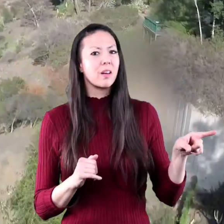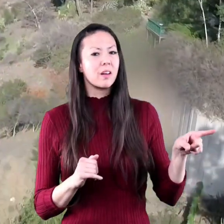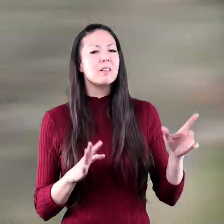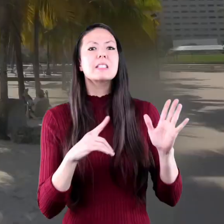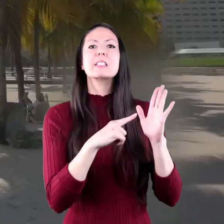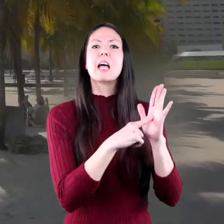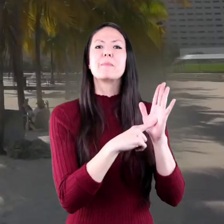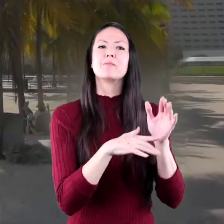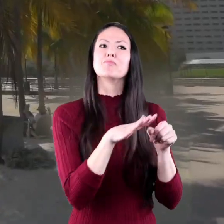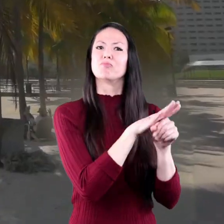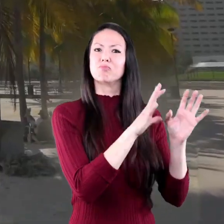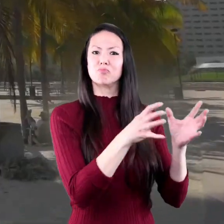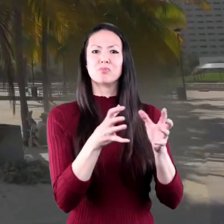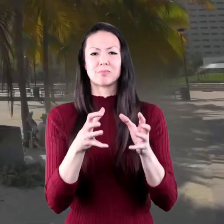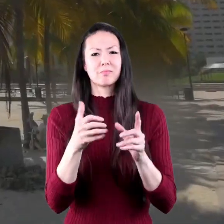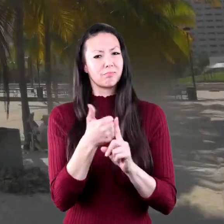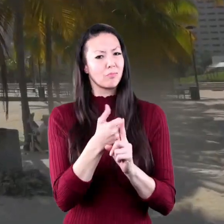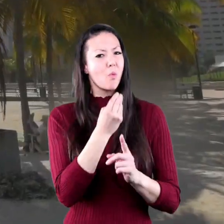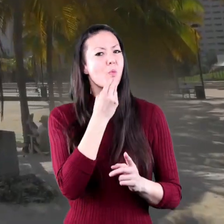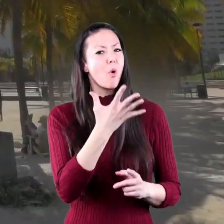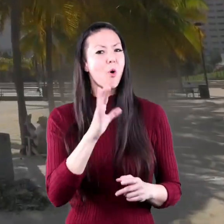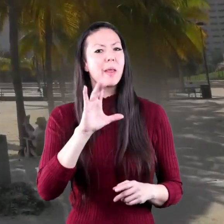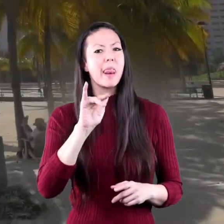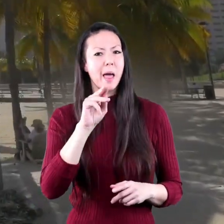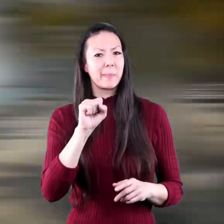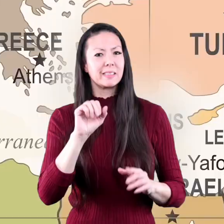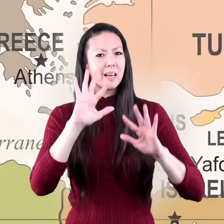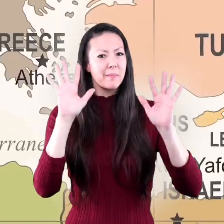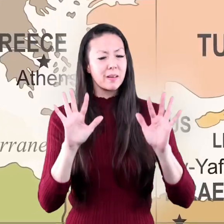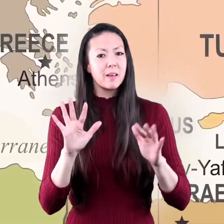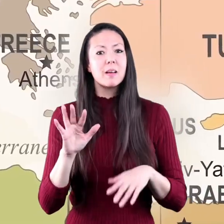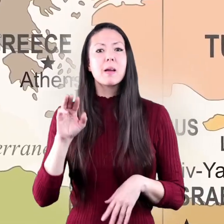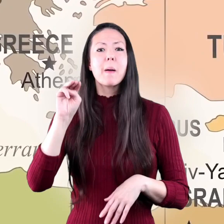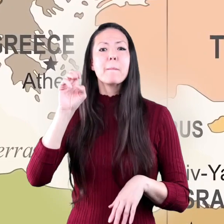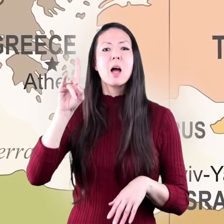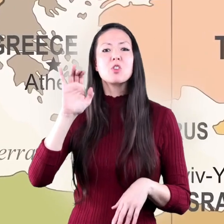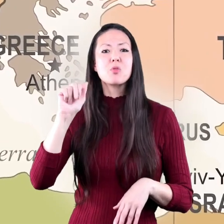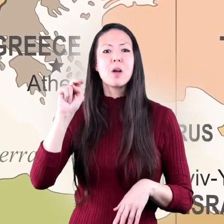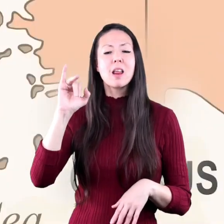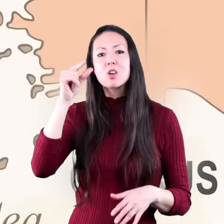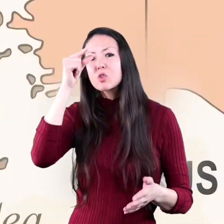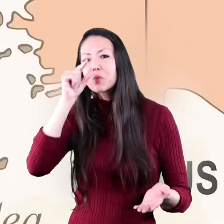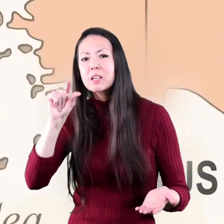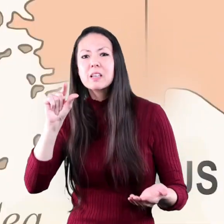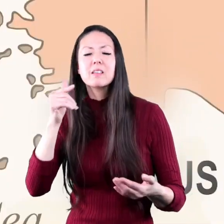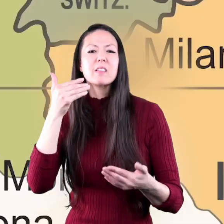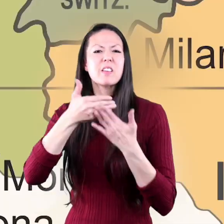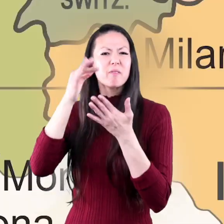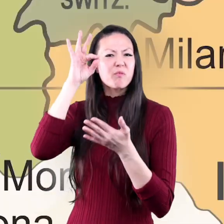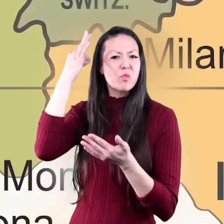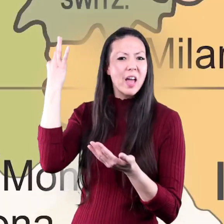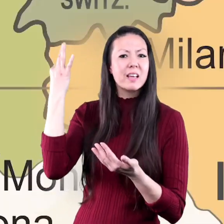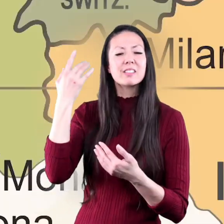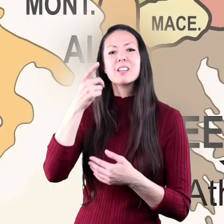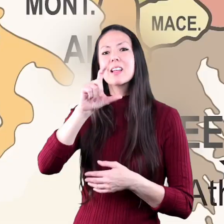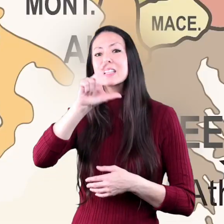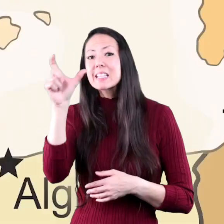are examples of warm climates. The Mediterranean, where Greece and parts of France, Italy and